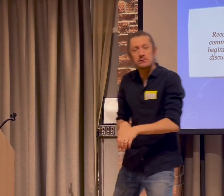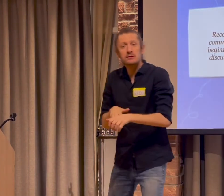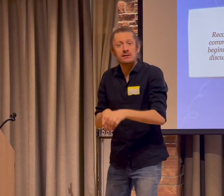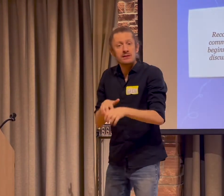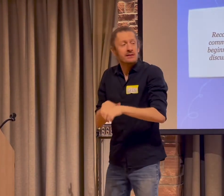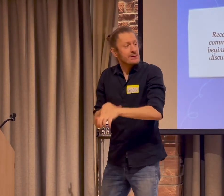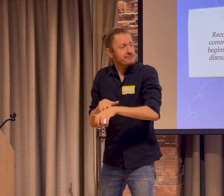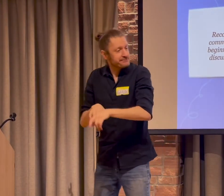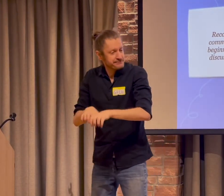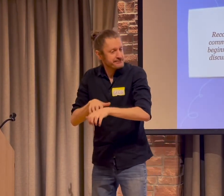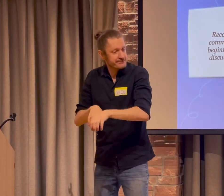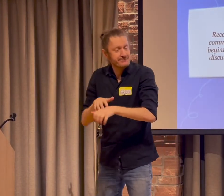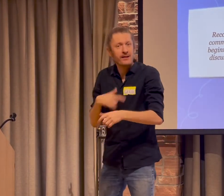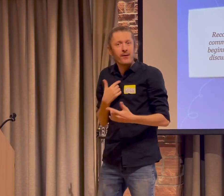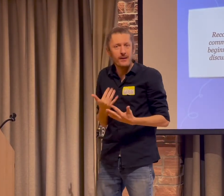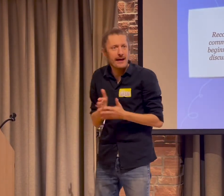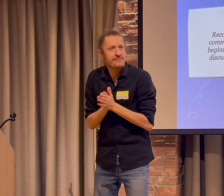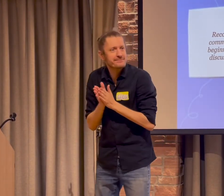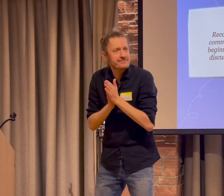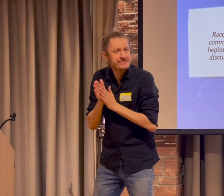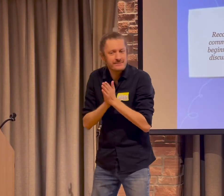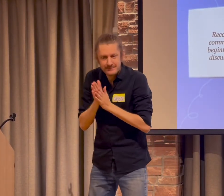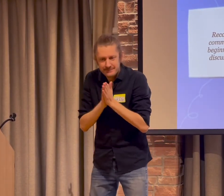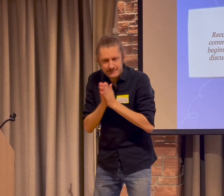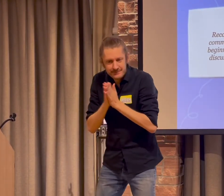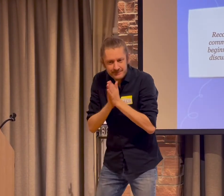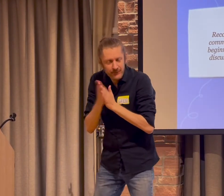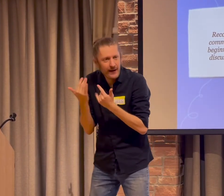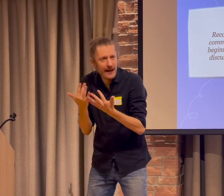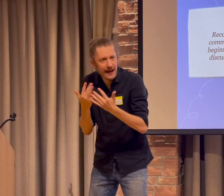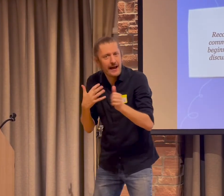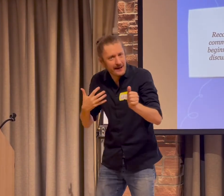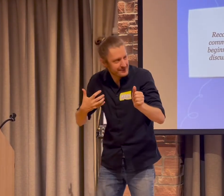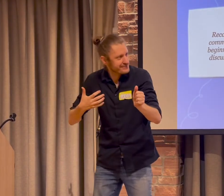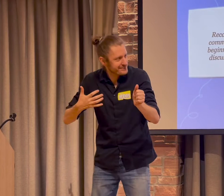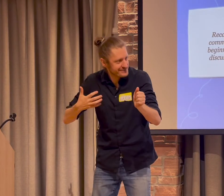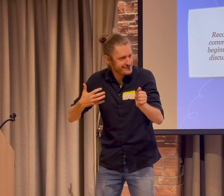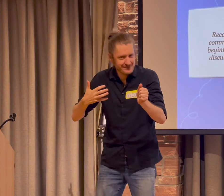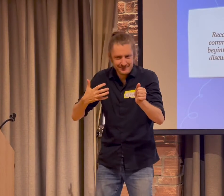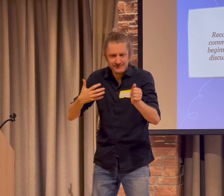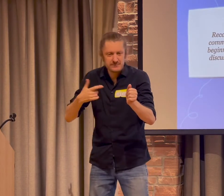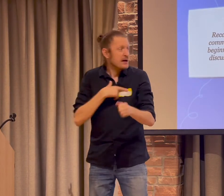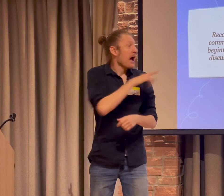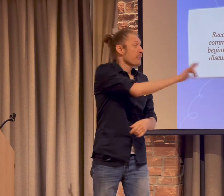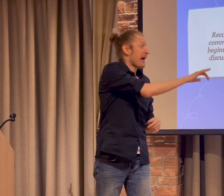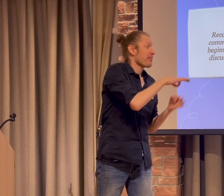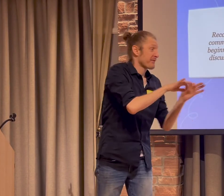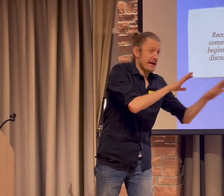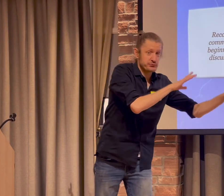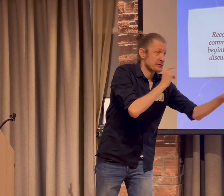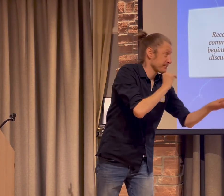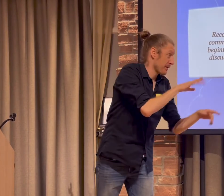this. You add these three things and then the captionist is captioning and they're just waiting for numbers.